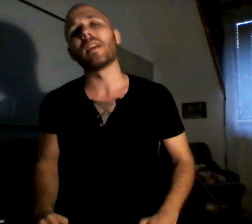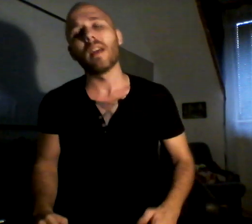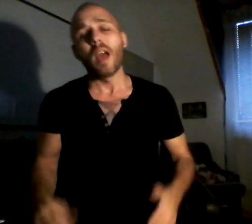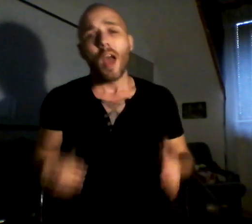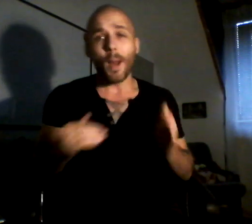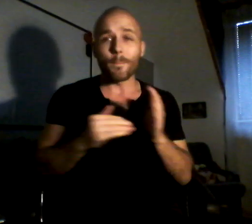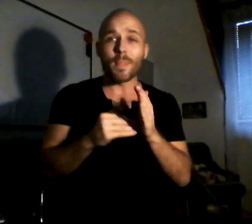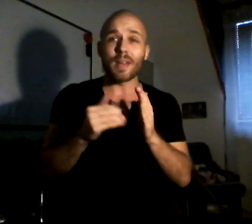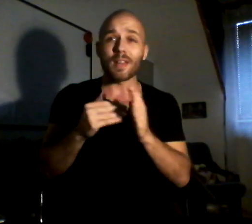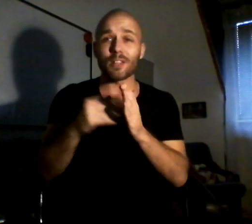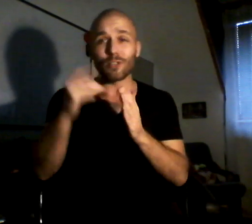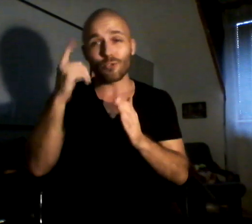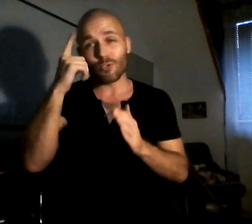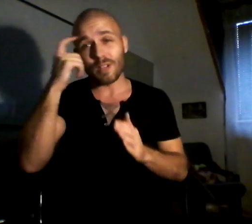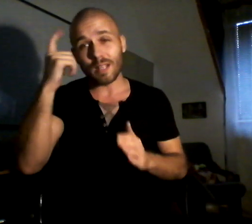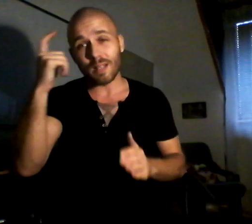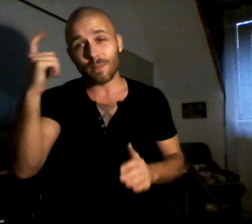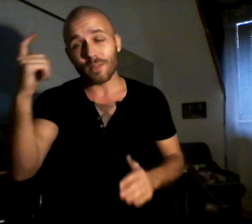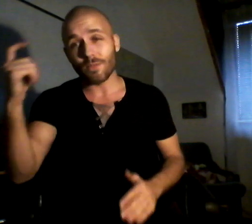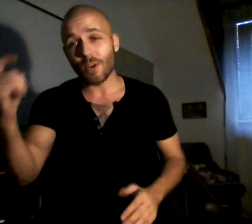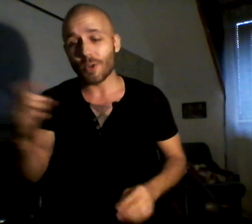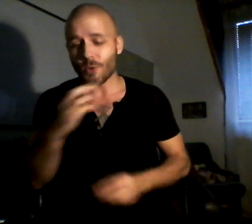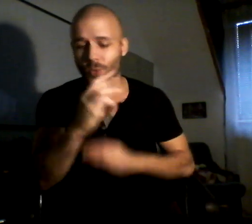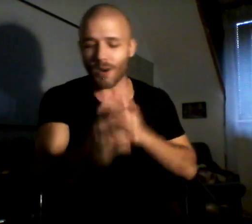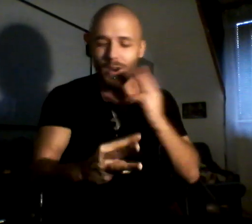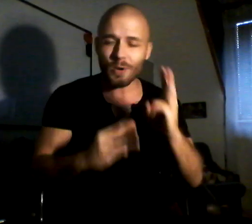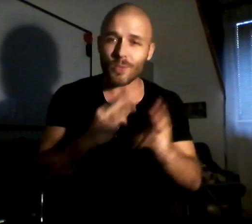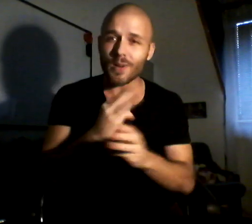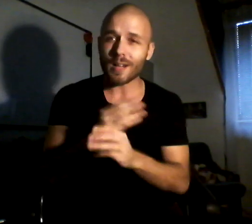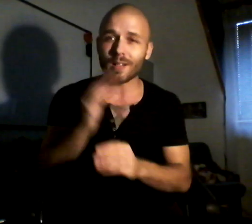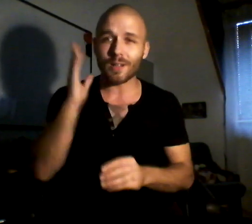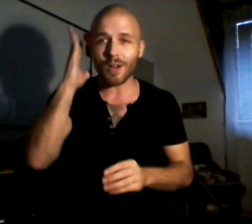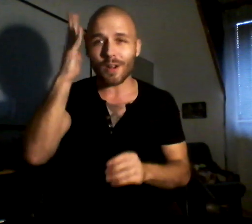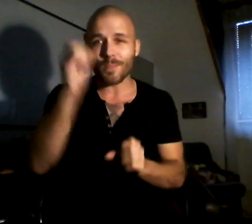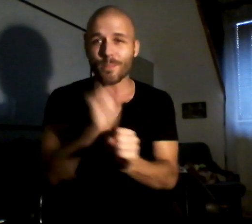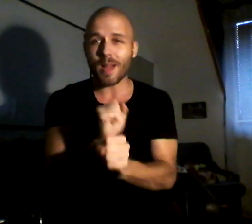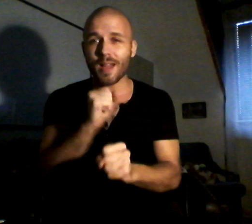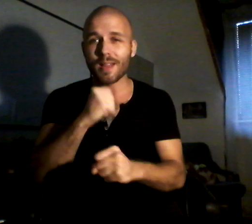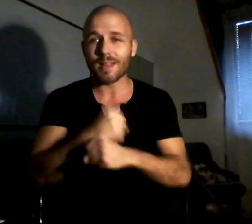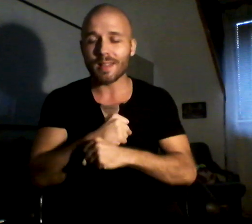A million dreams for the world we're gonna make.